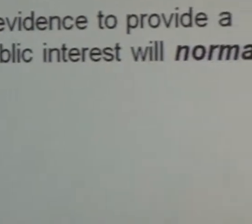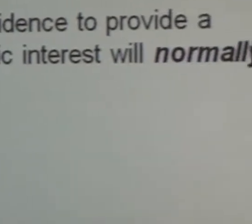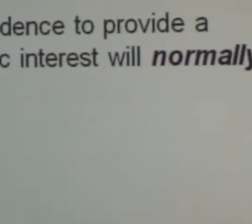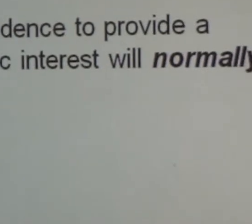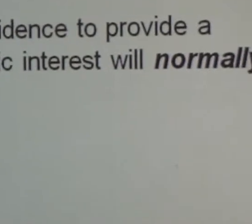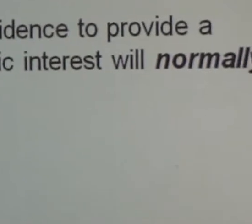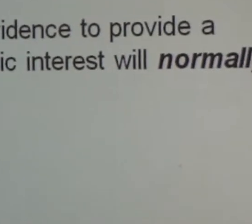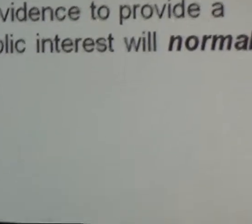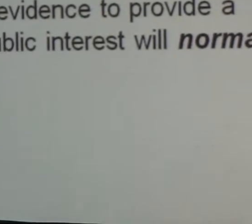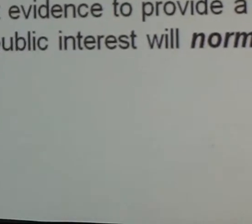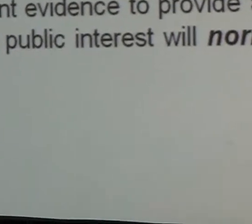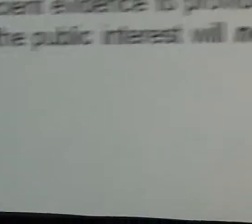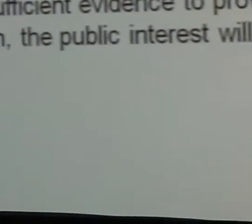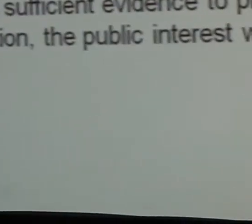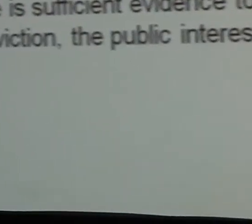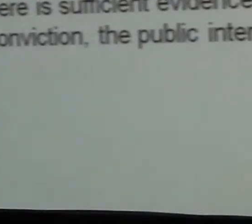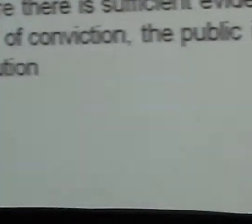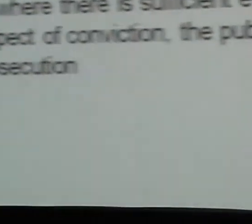require, prosecution.